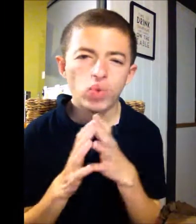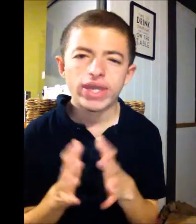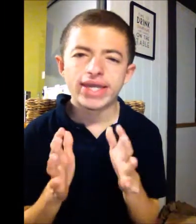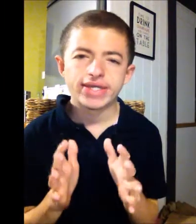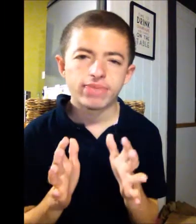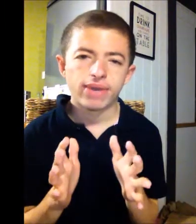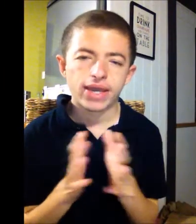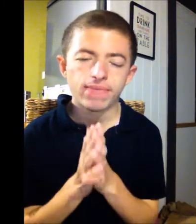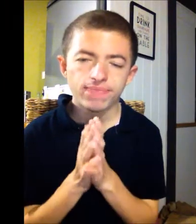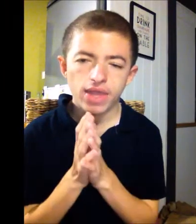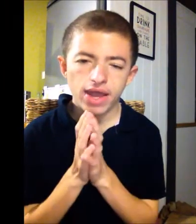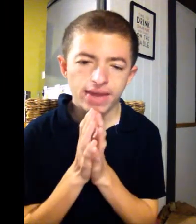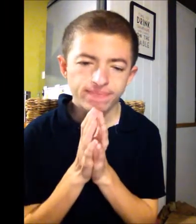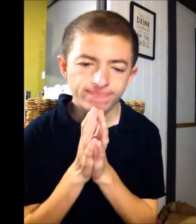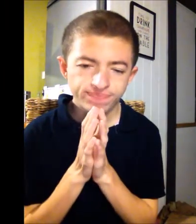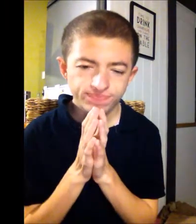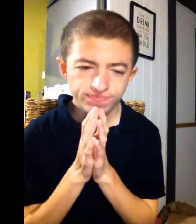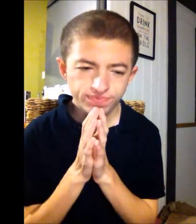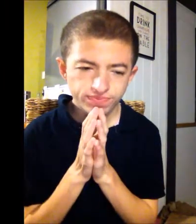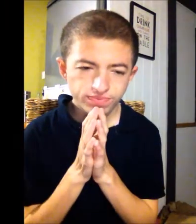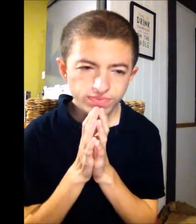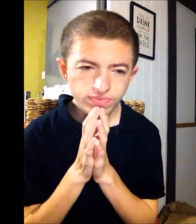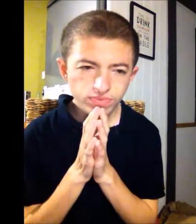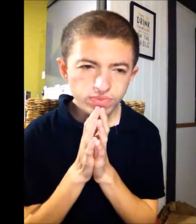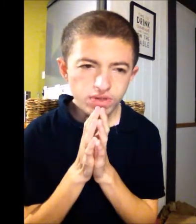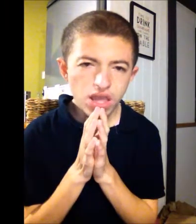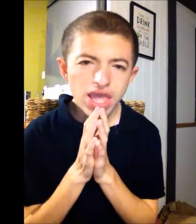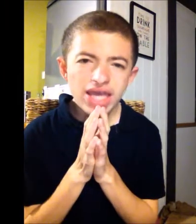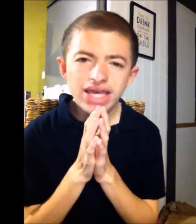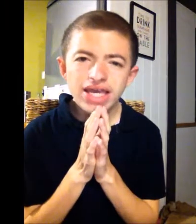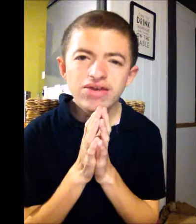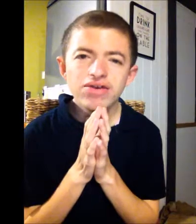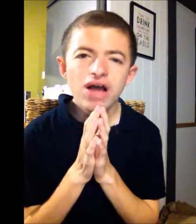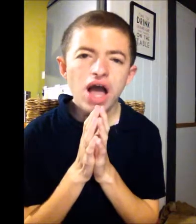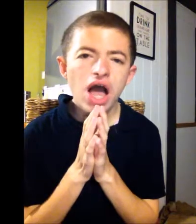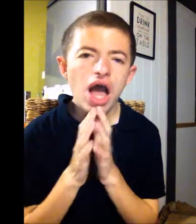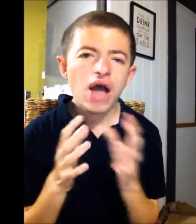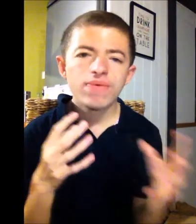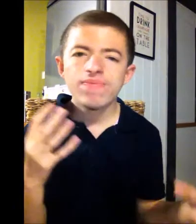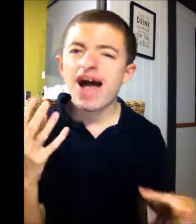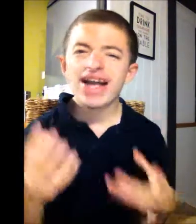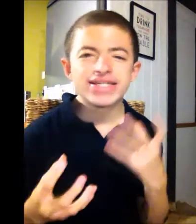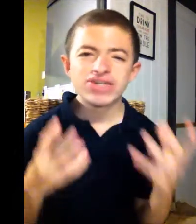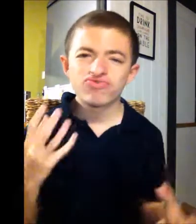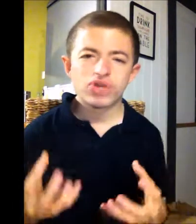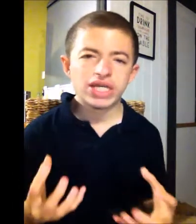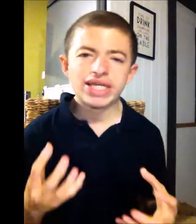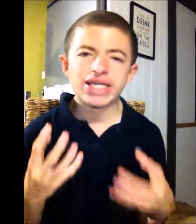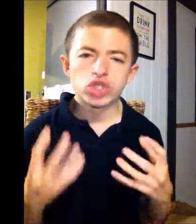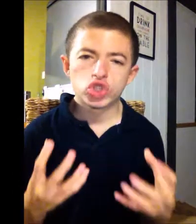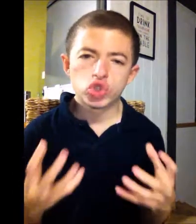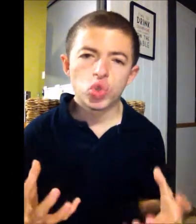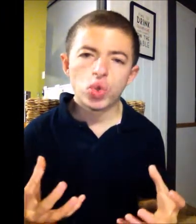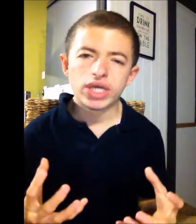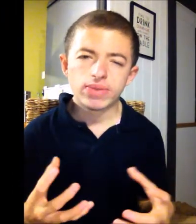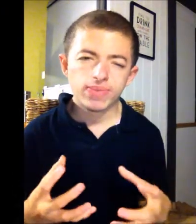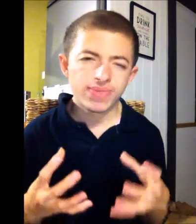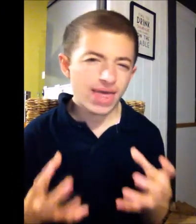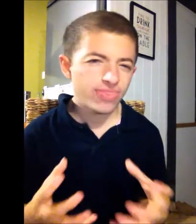weird to me. Um, I didn't really enjoy their,